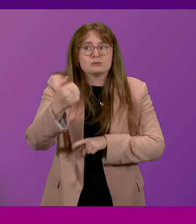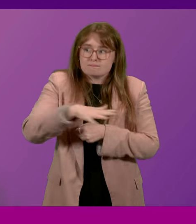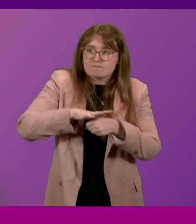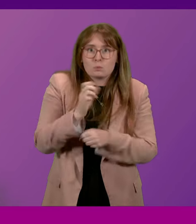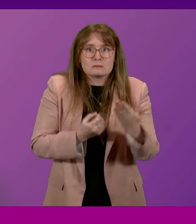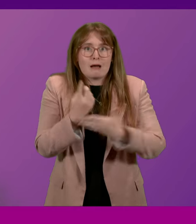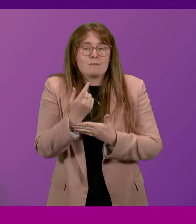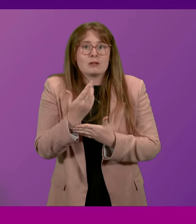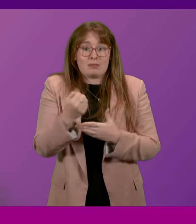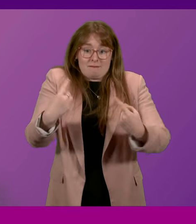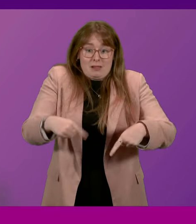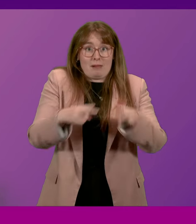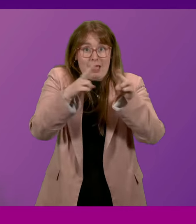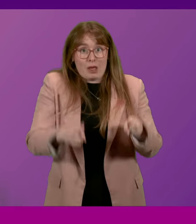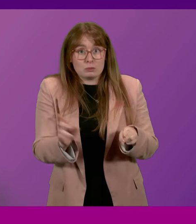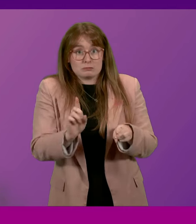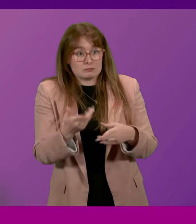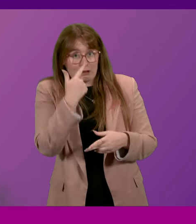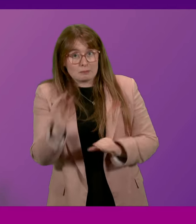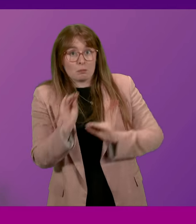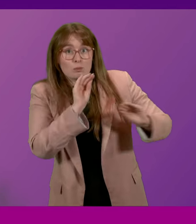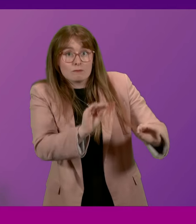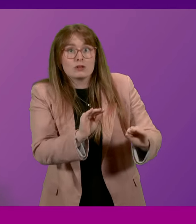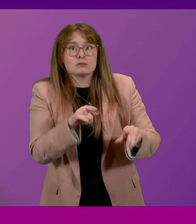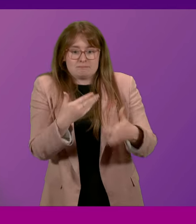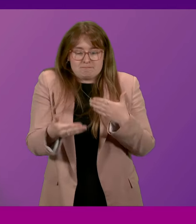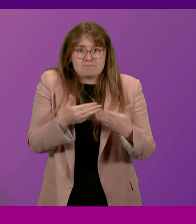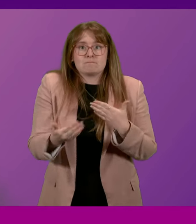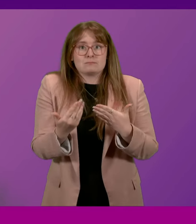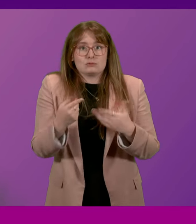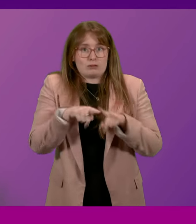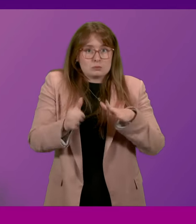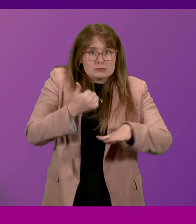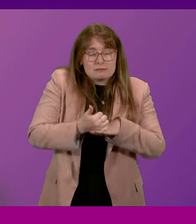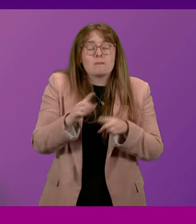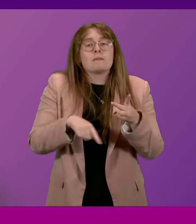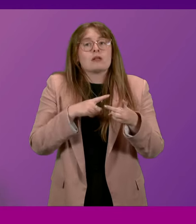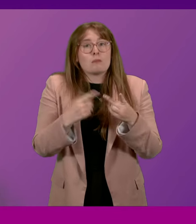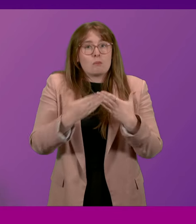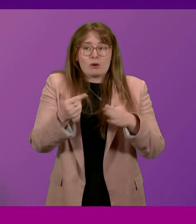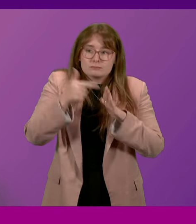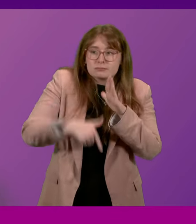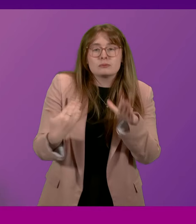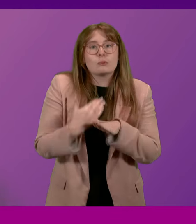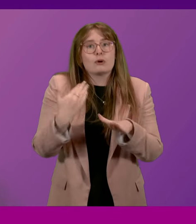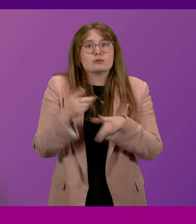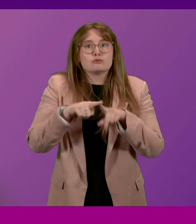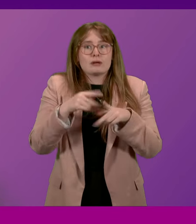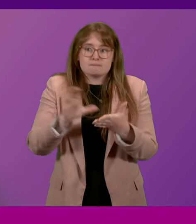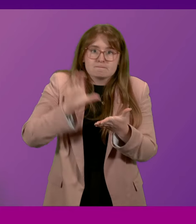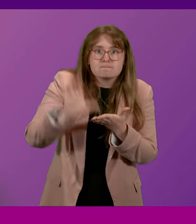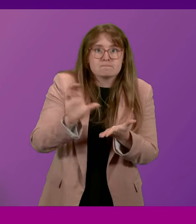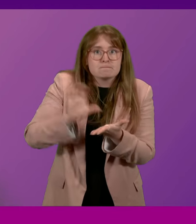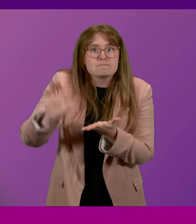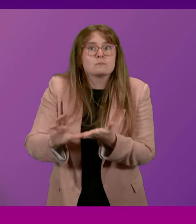on the availability of accommodation through tackling the issue of voids. There is further work being undertaken to strengthen investment